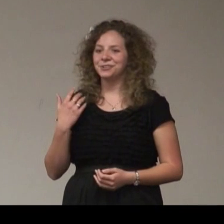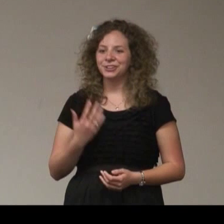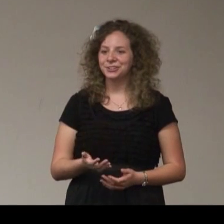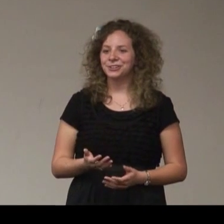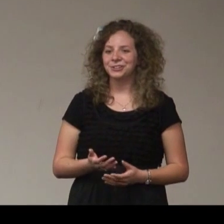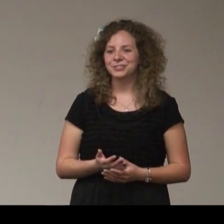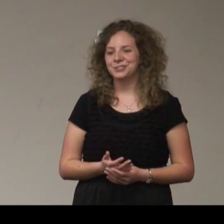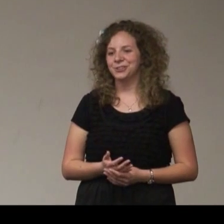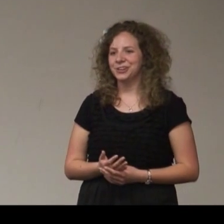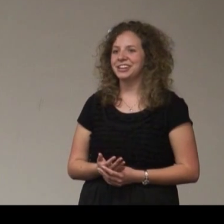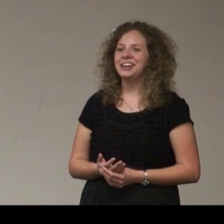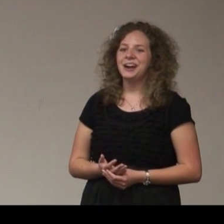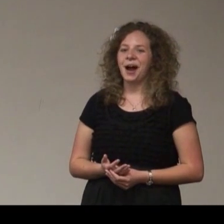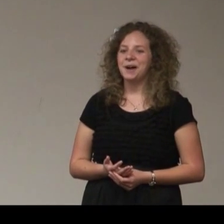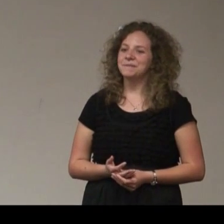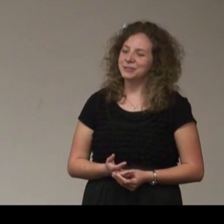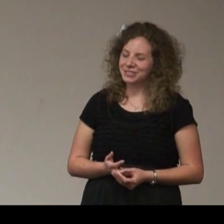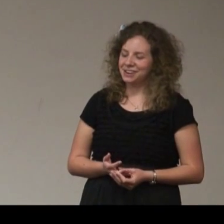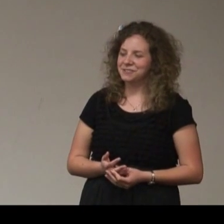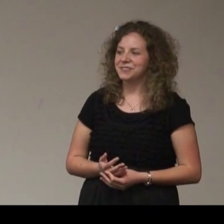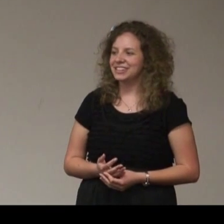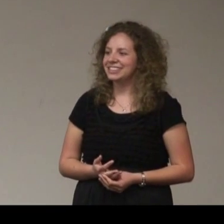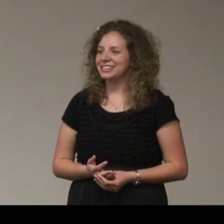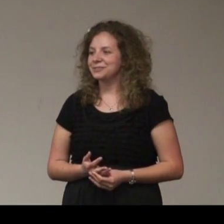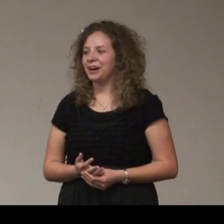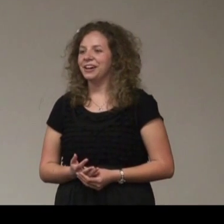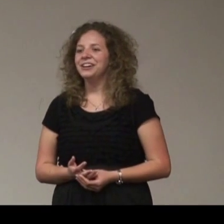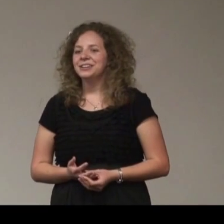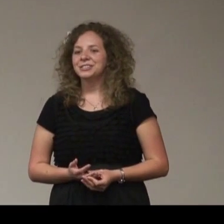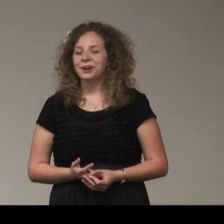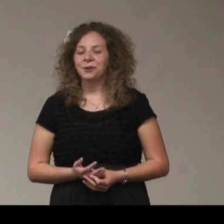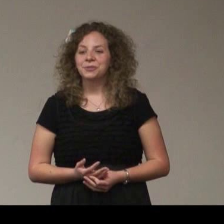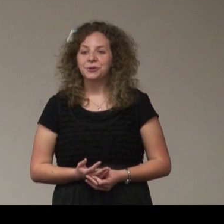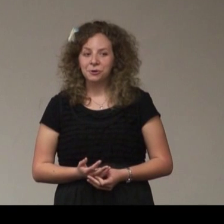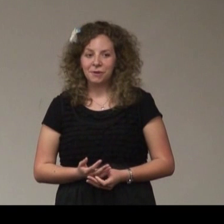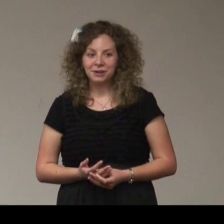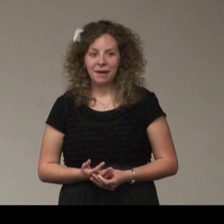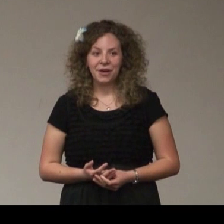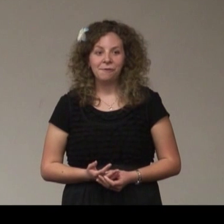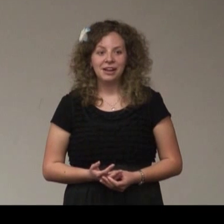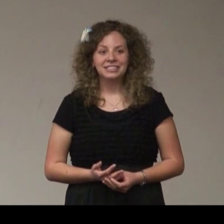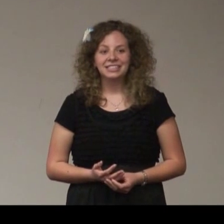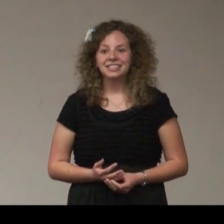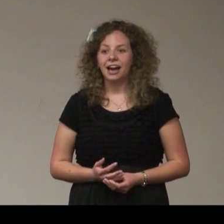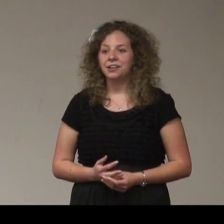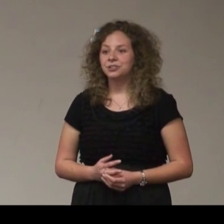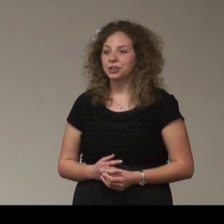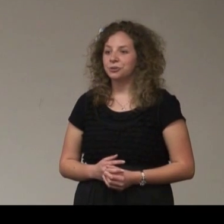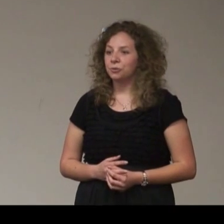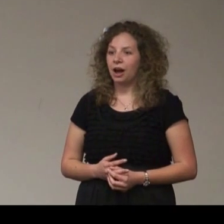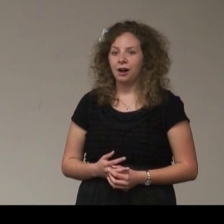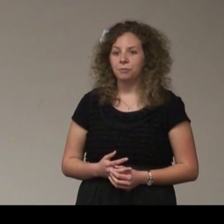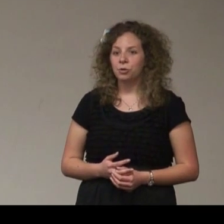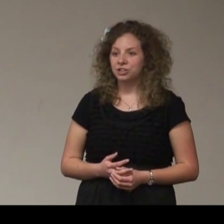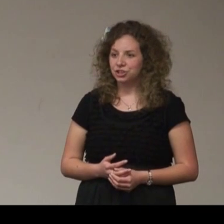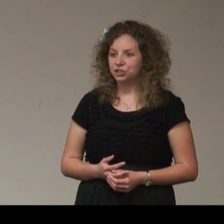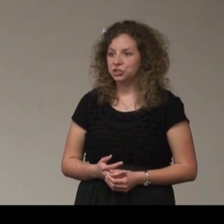totally grew closer to the Lord. But it was kind of a funny thing as well. So the cool part about that was is that during one of the church